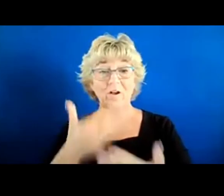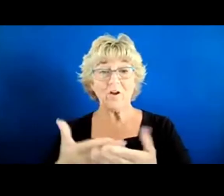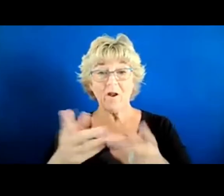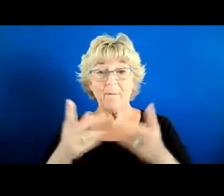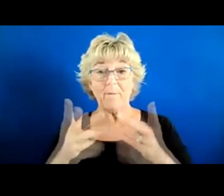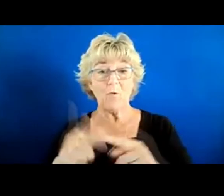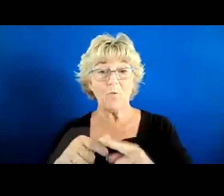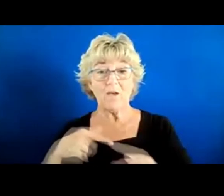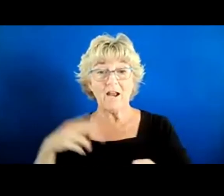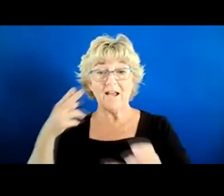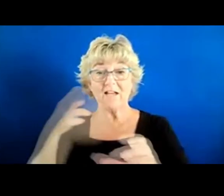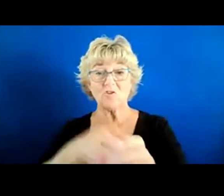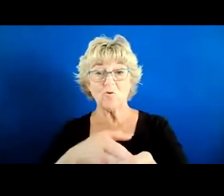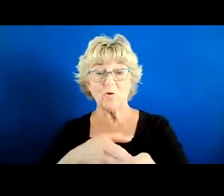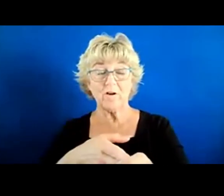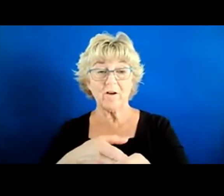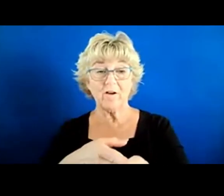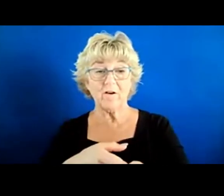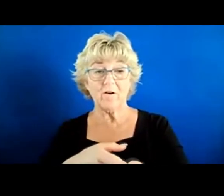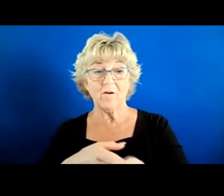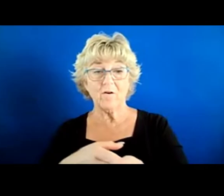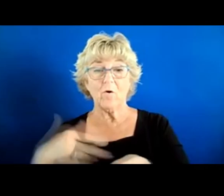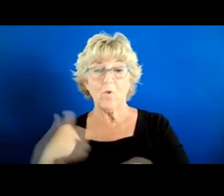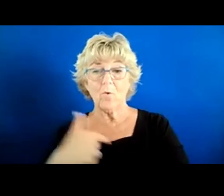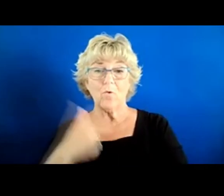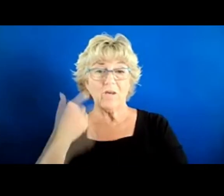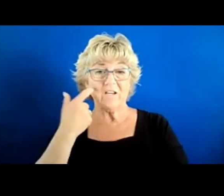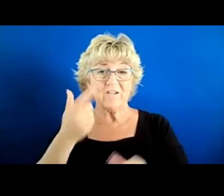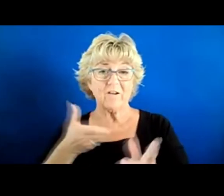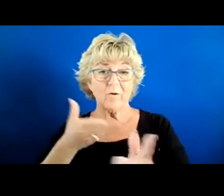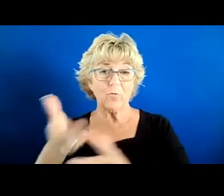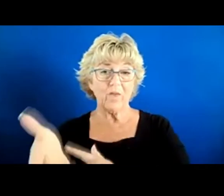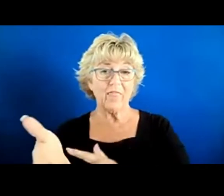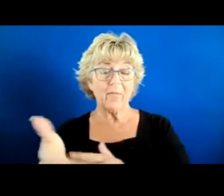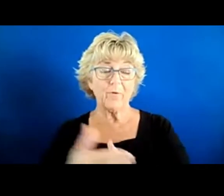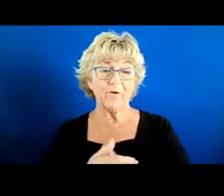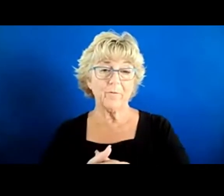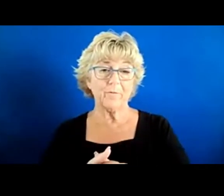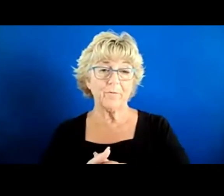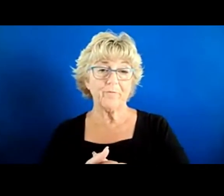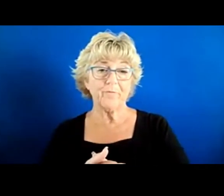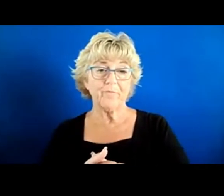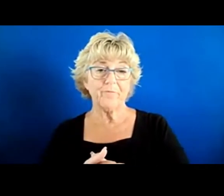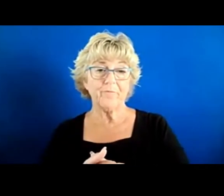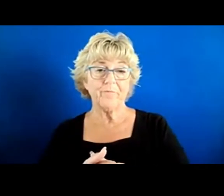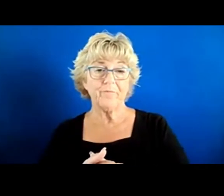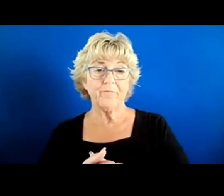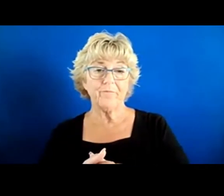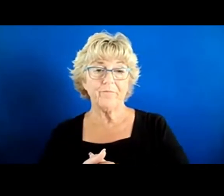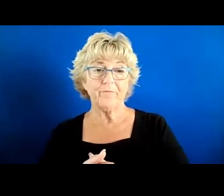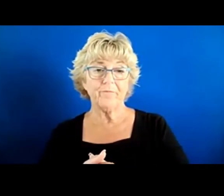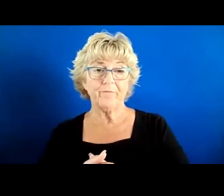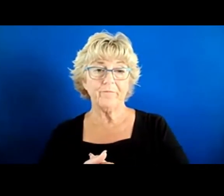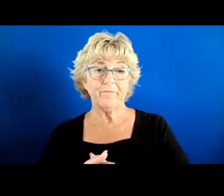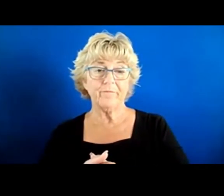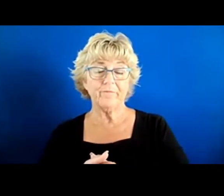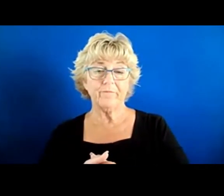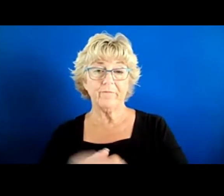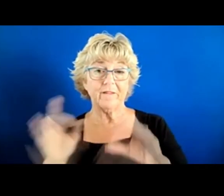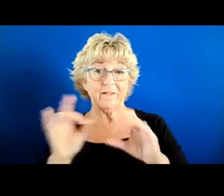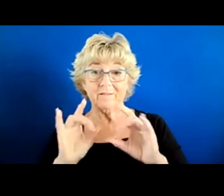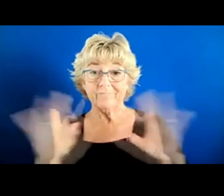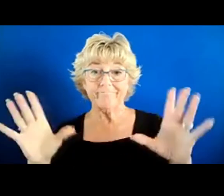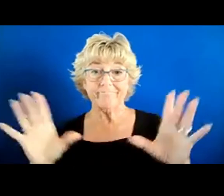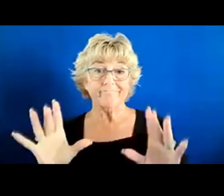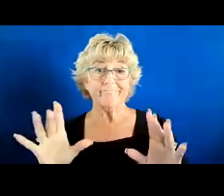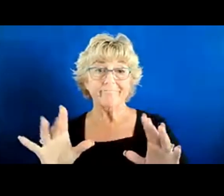I joined the organization. We had gone through some, I think, tragically, state funding had done